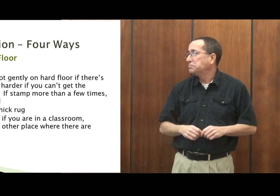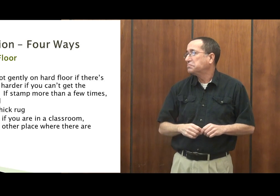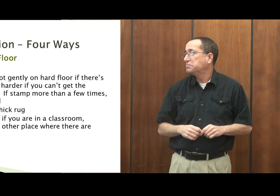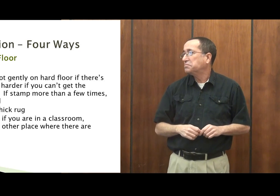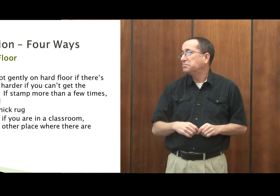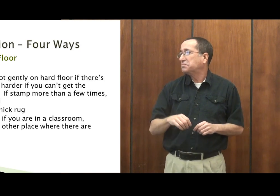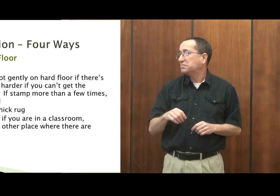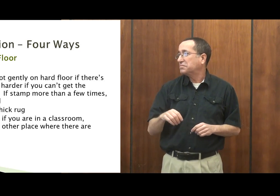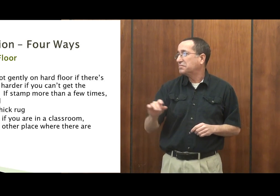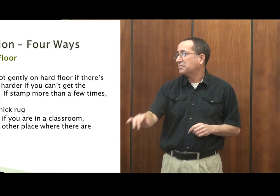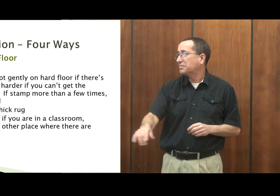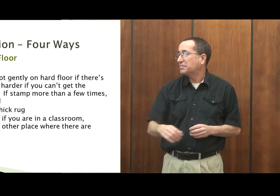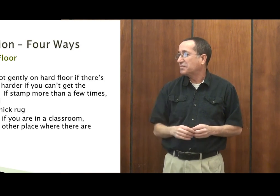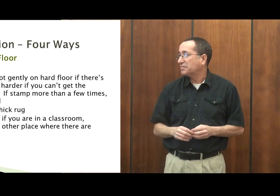attention very easily. Next slide.